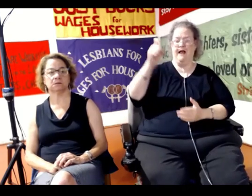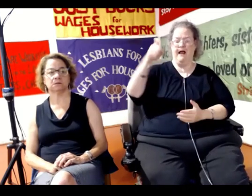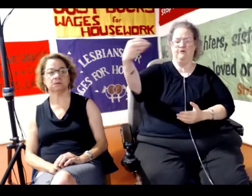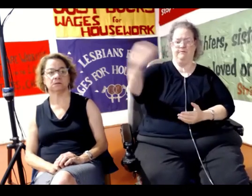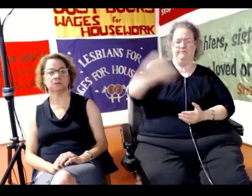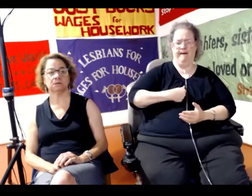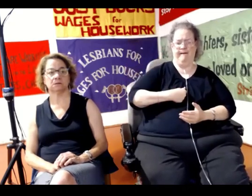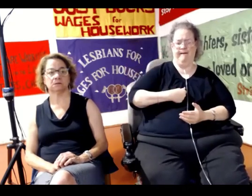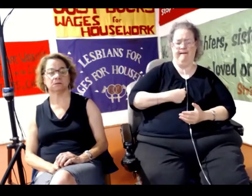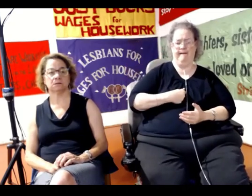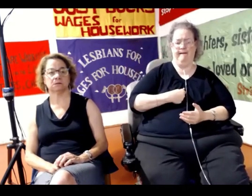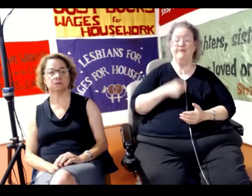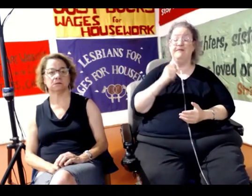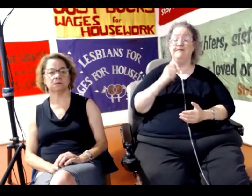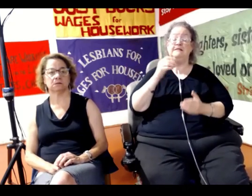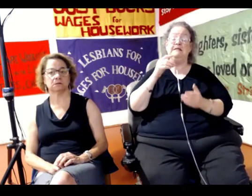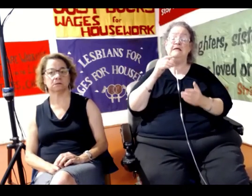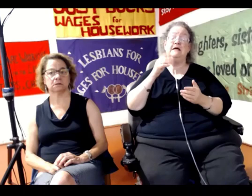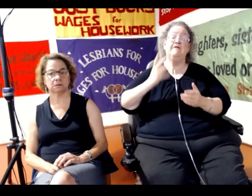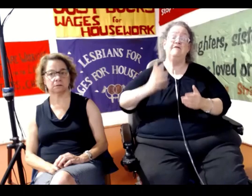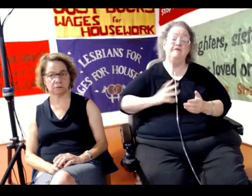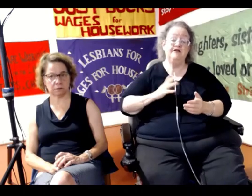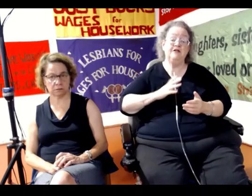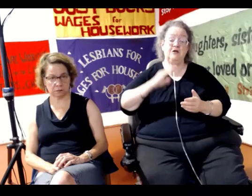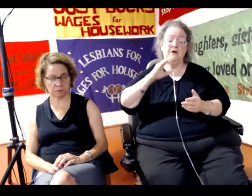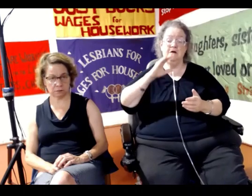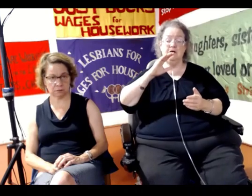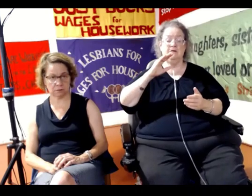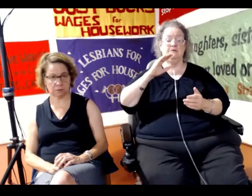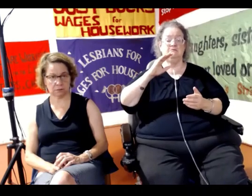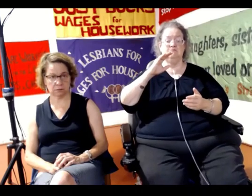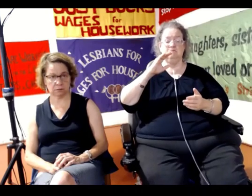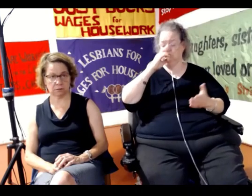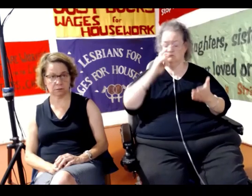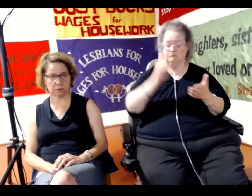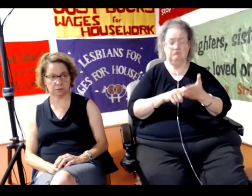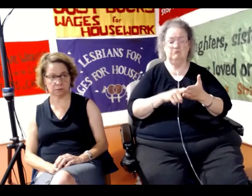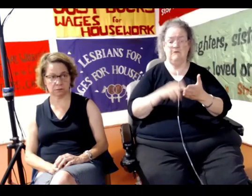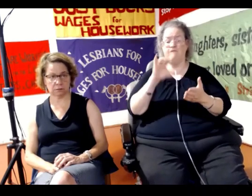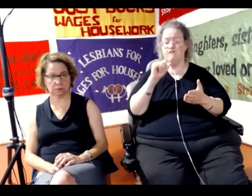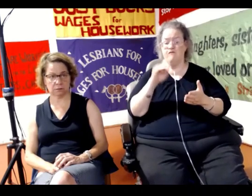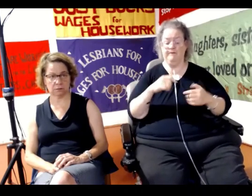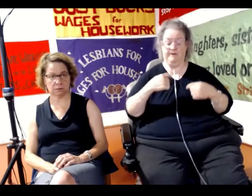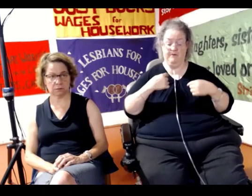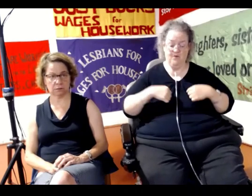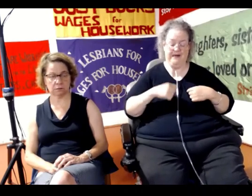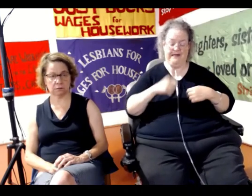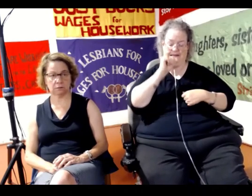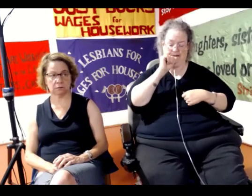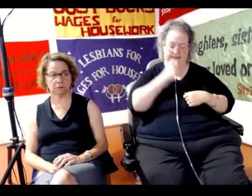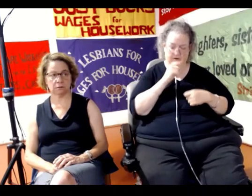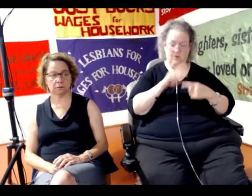It's an official acknowledgement of crimes we've suffered, when the law has let us down big time.